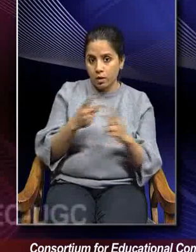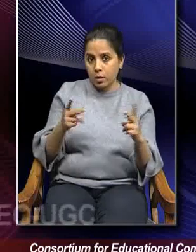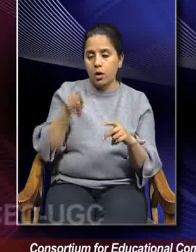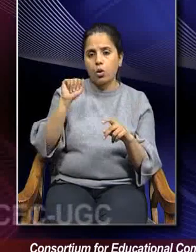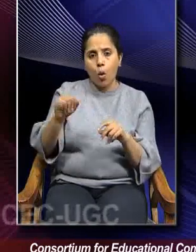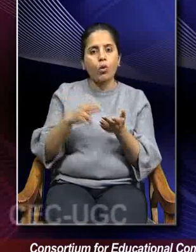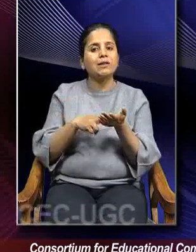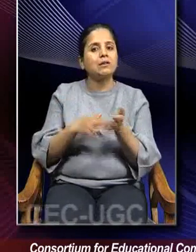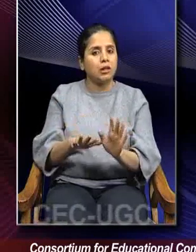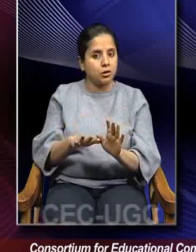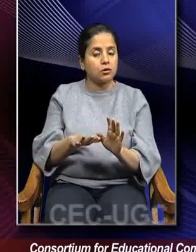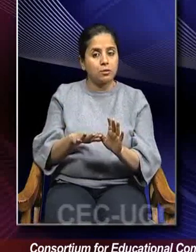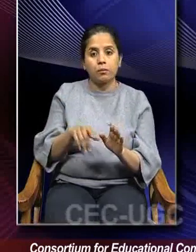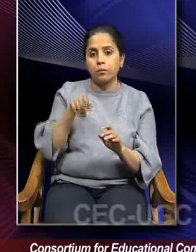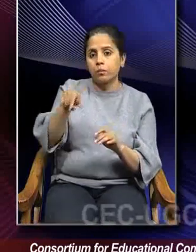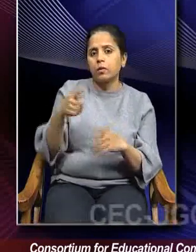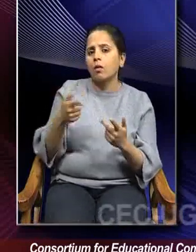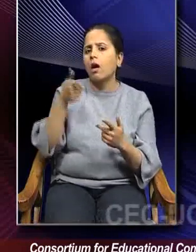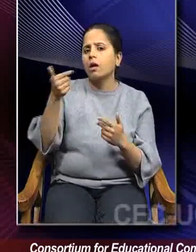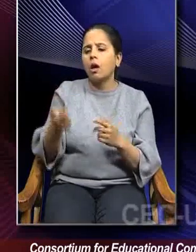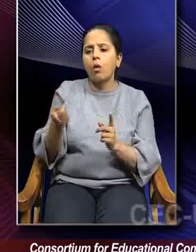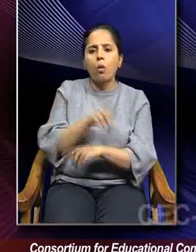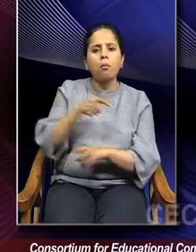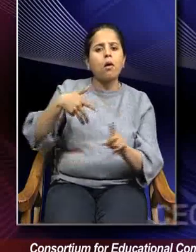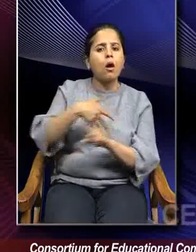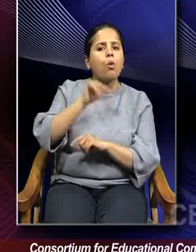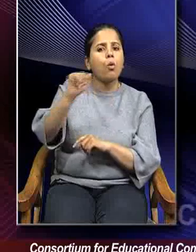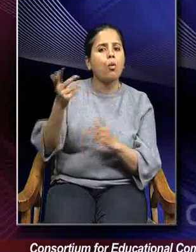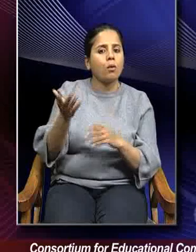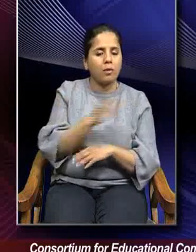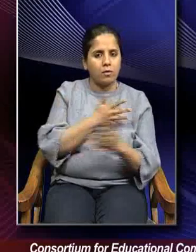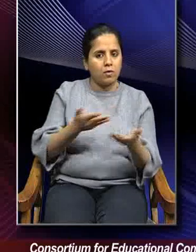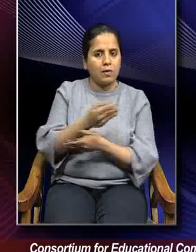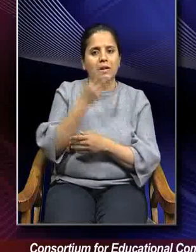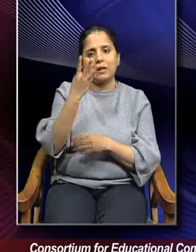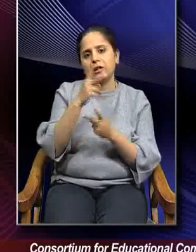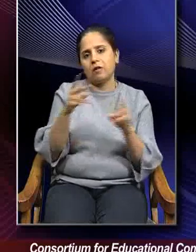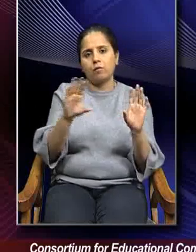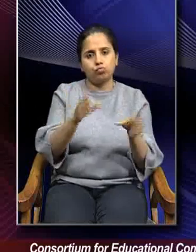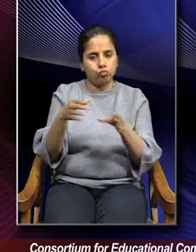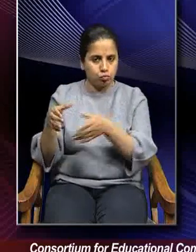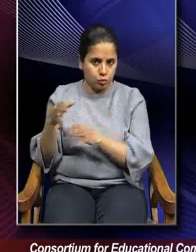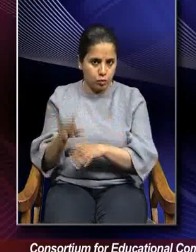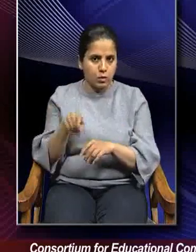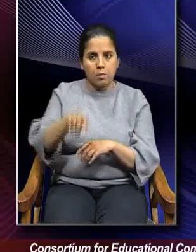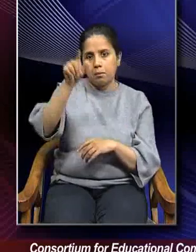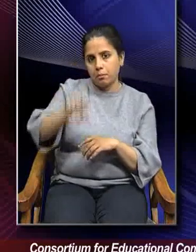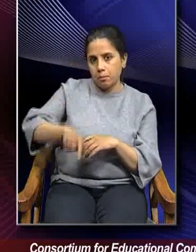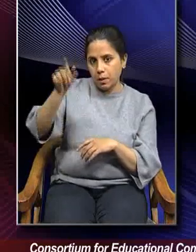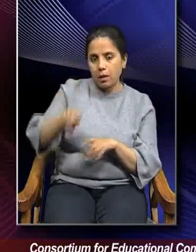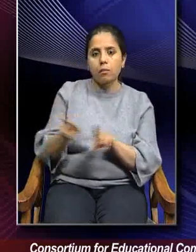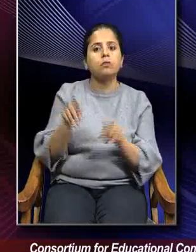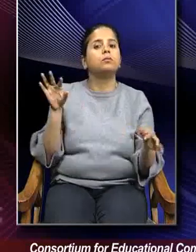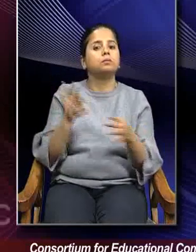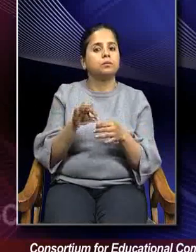nature that in what segment they are coming. I had already discussed about three different segments of individuals which is regarded